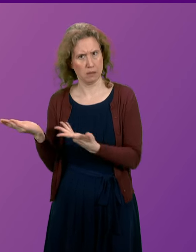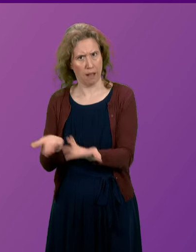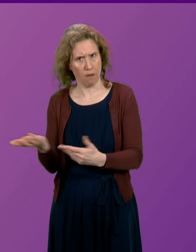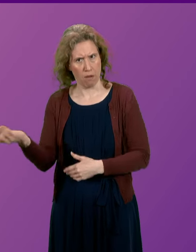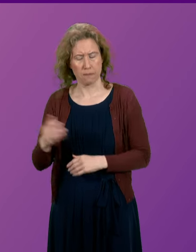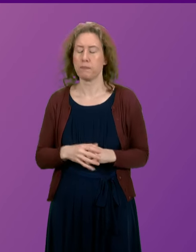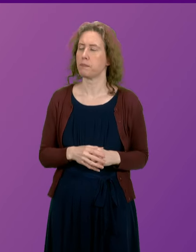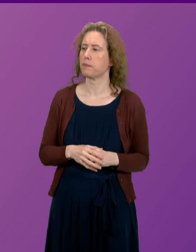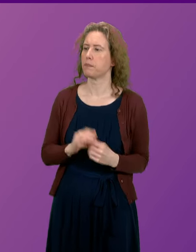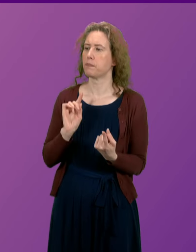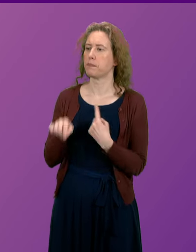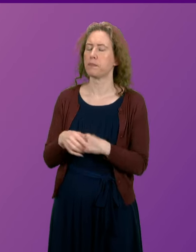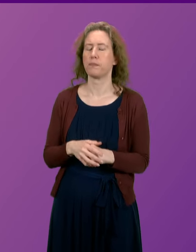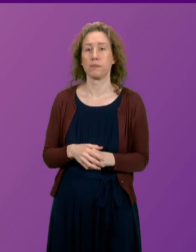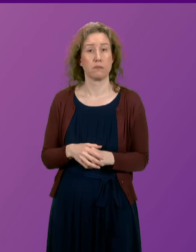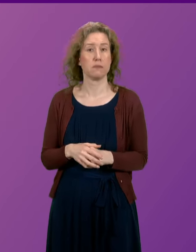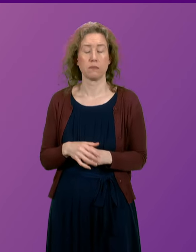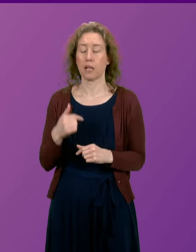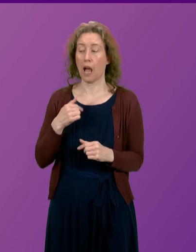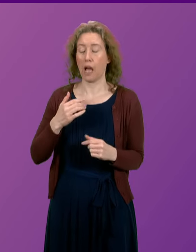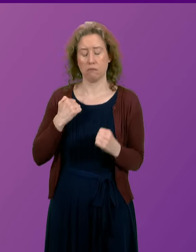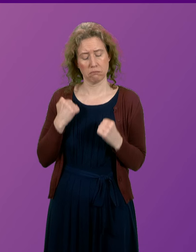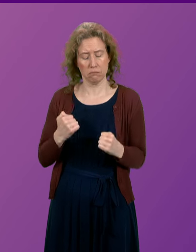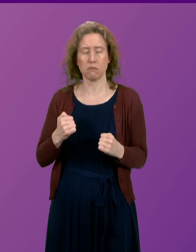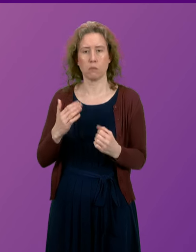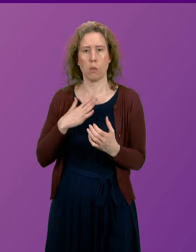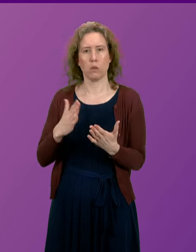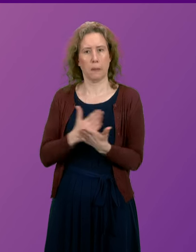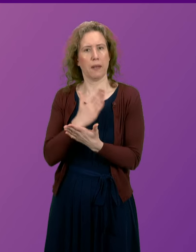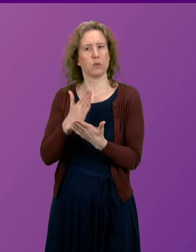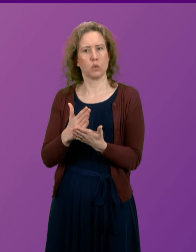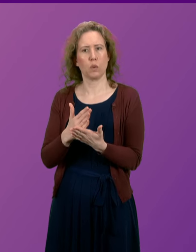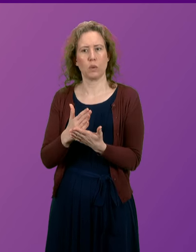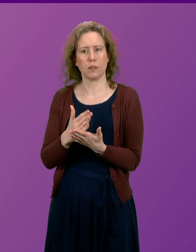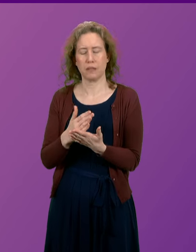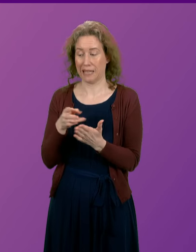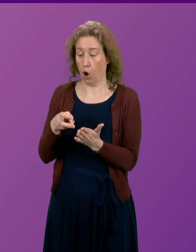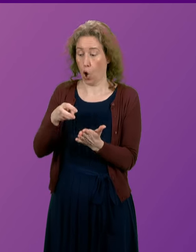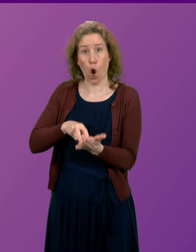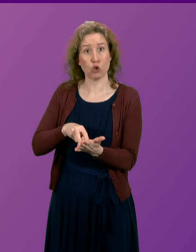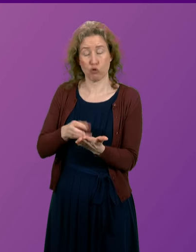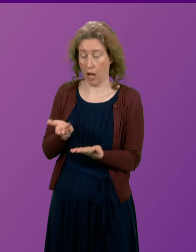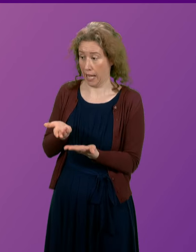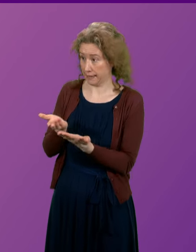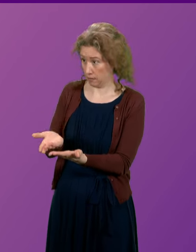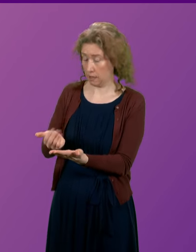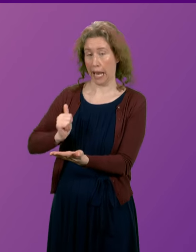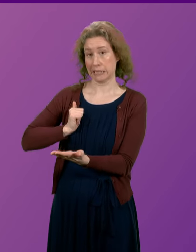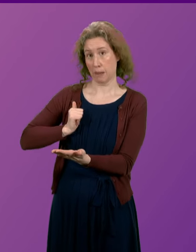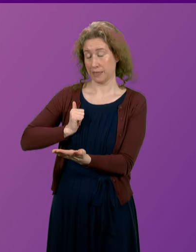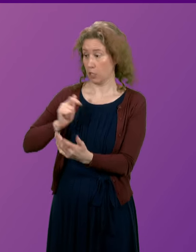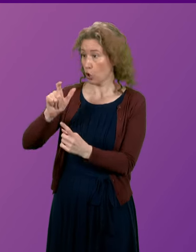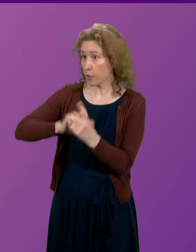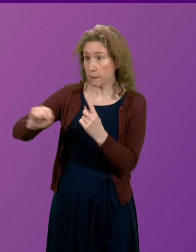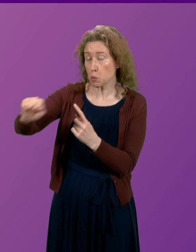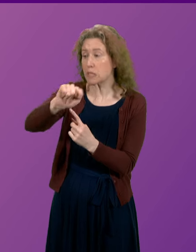I am very much in favour of making sure that in these contract arrangements the expectations of communities